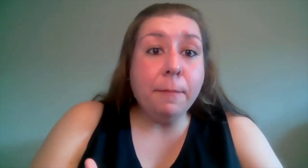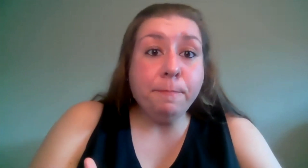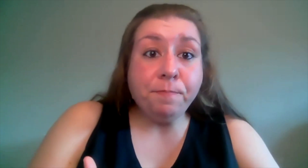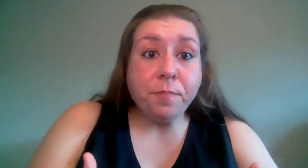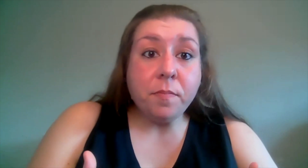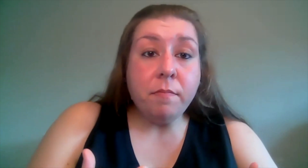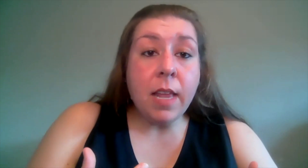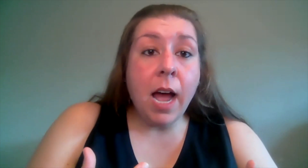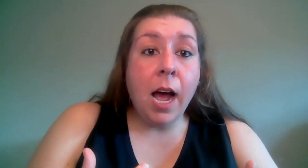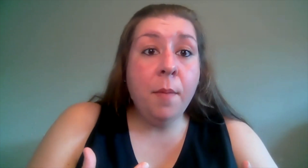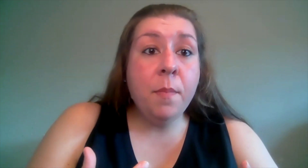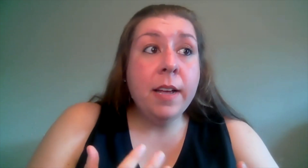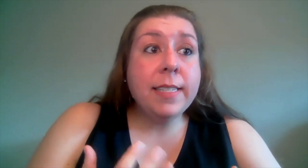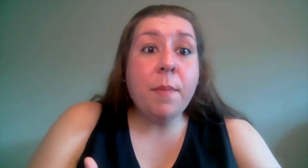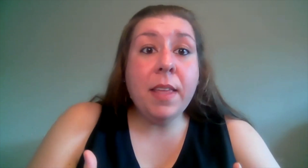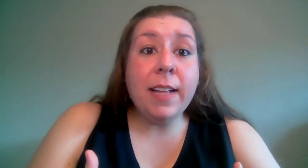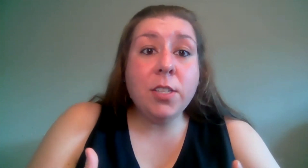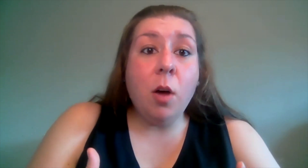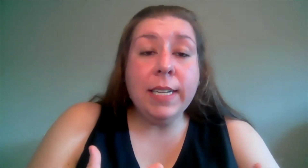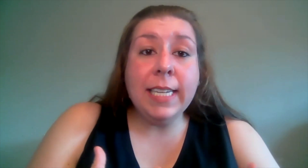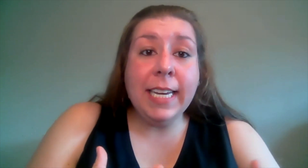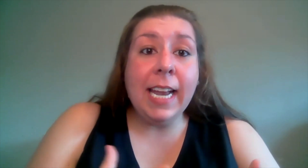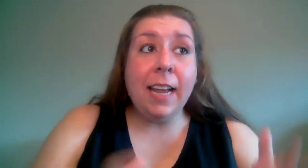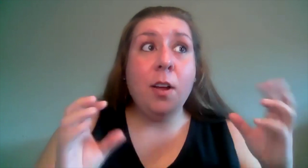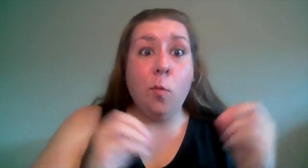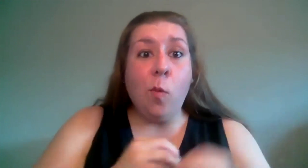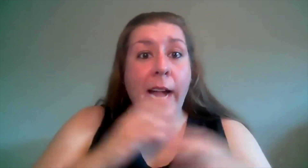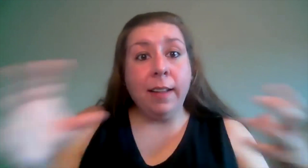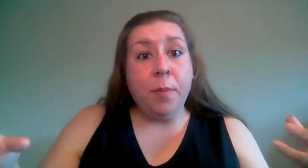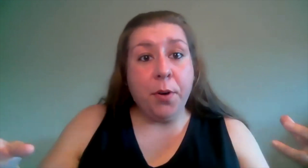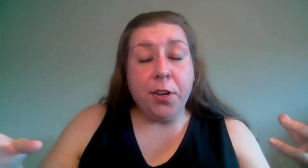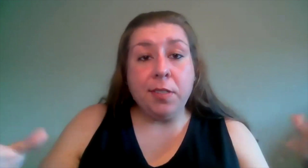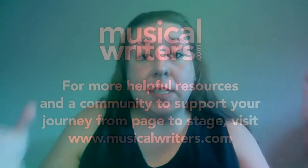um something that's going to get it widely produced